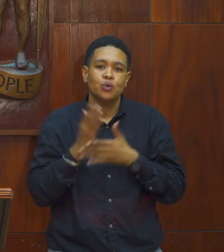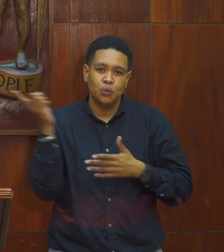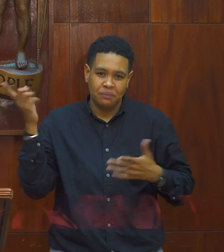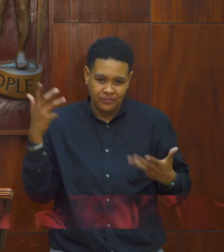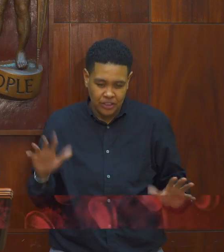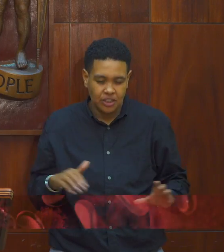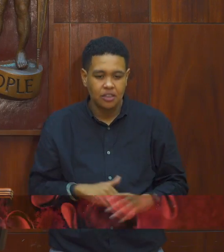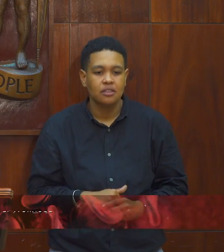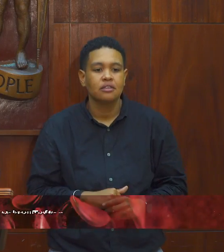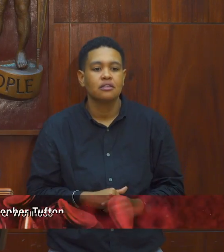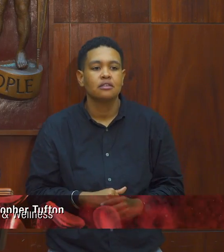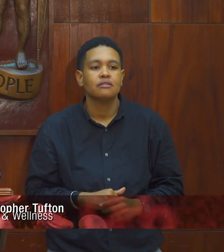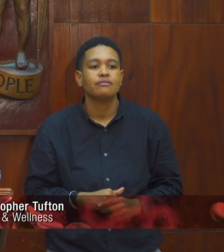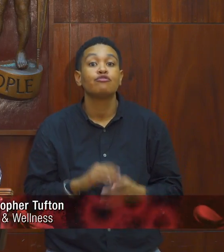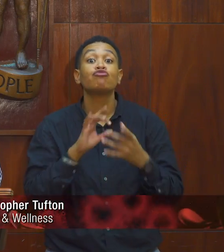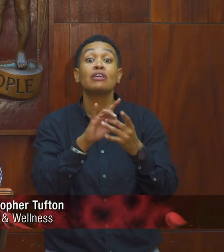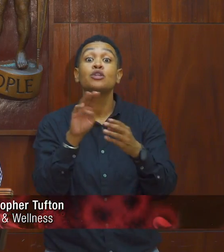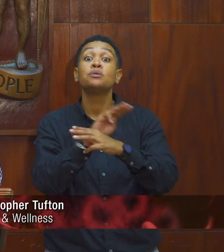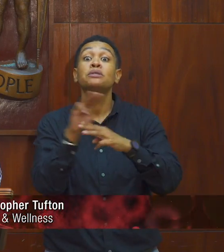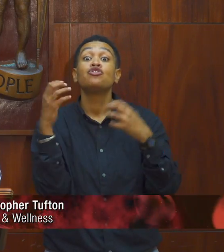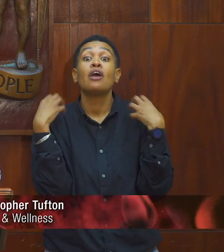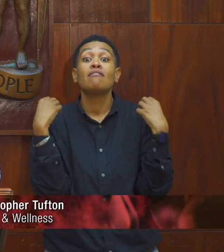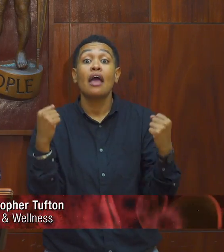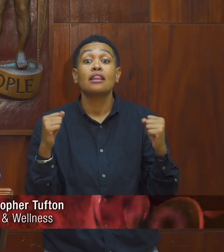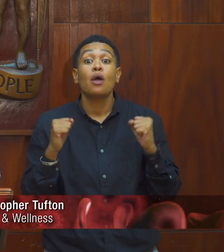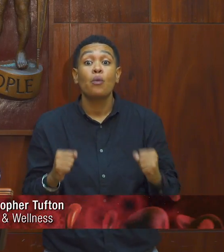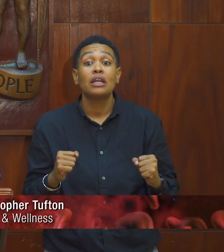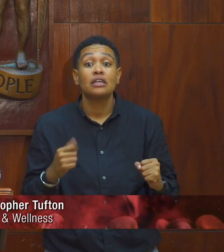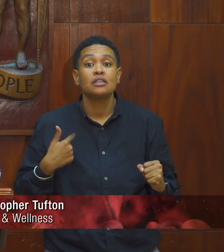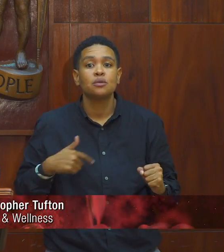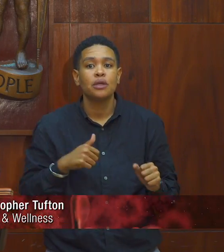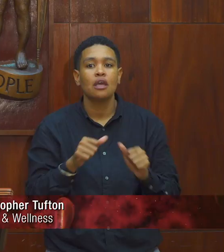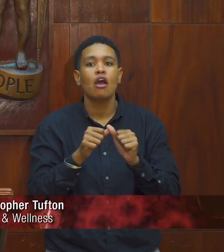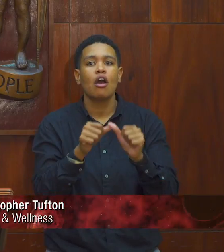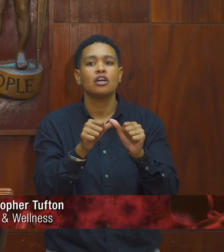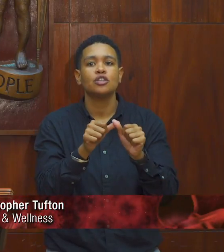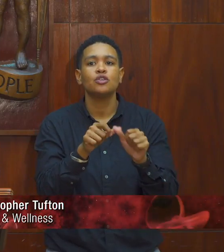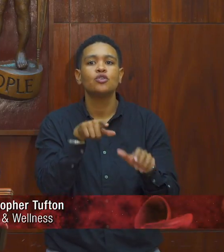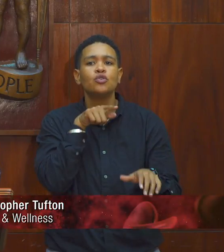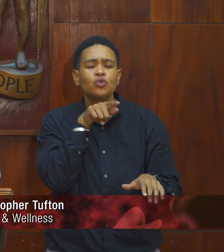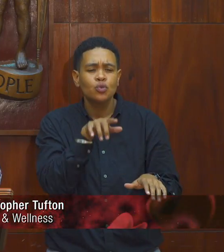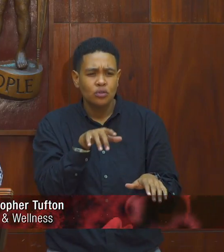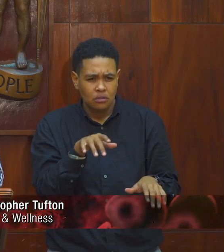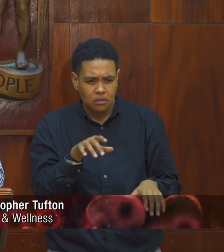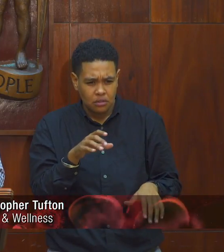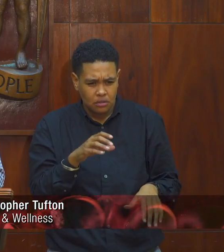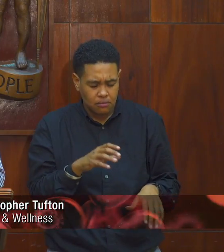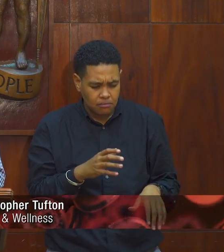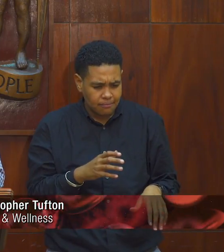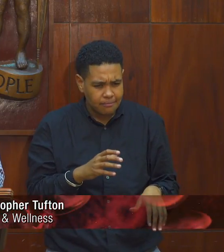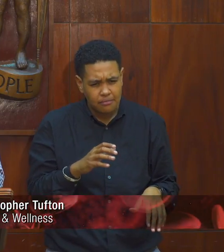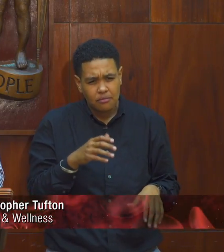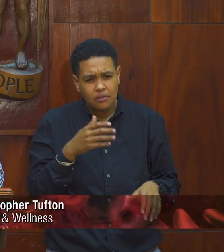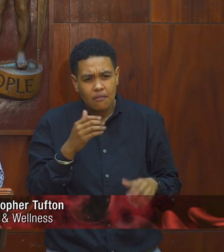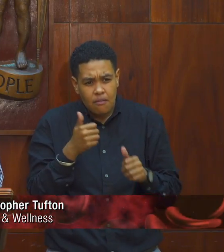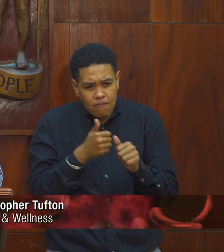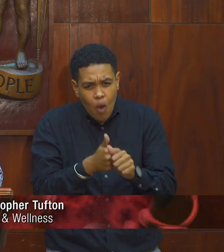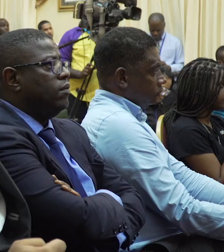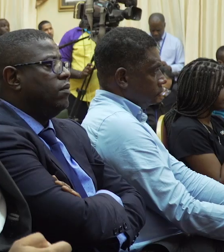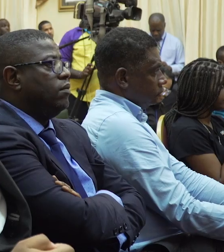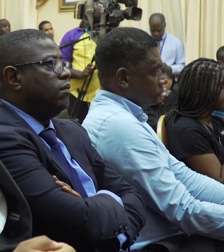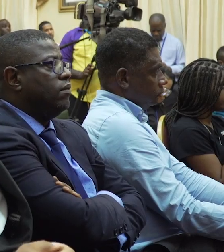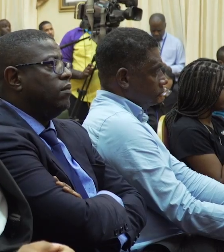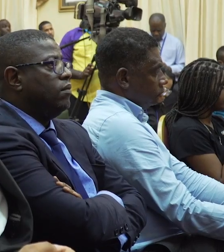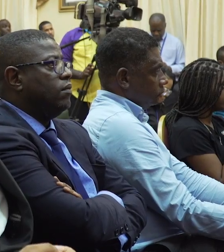In terms of the Ministry of Health and Wellness, we continue to track the situation on a daily basis.